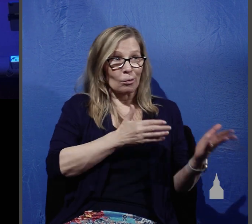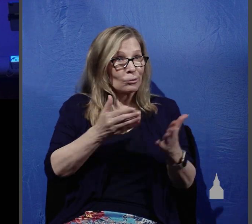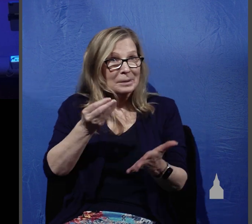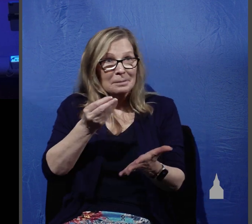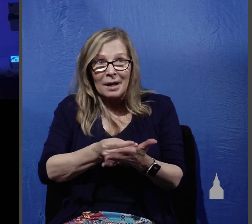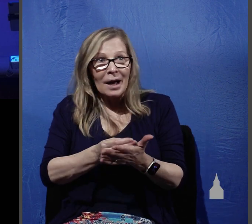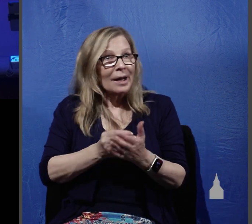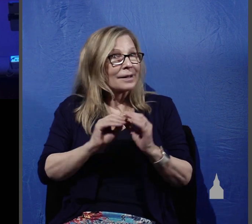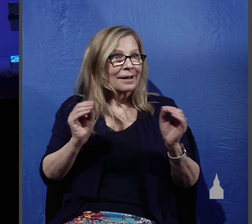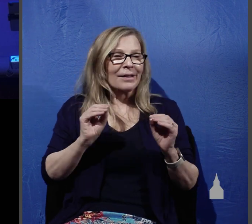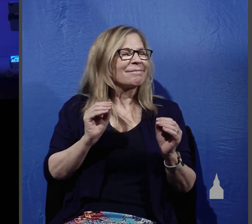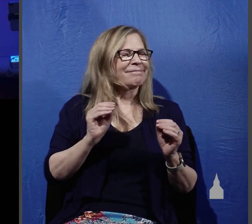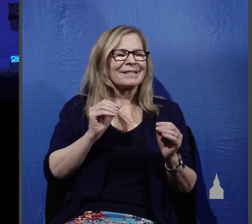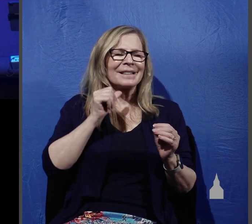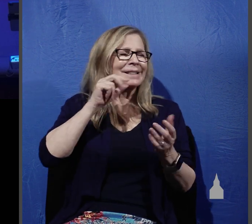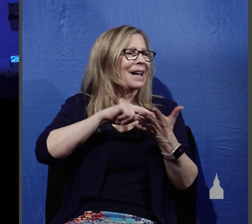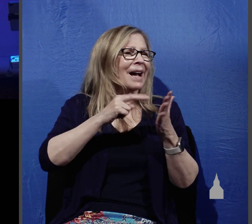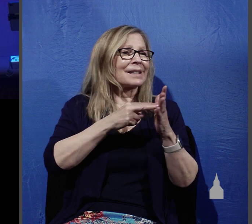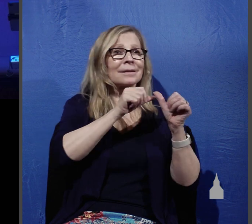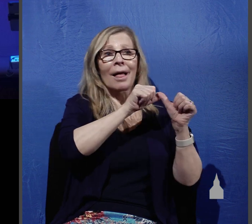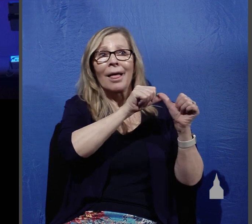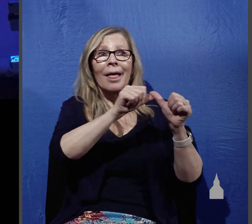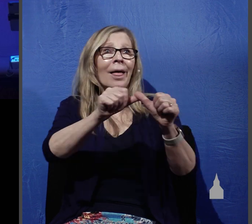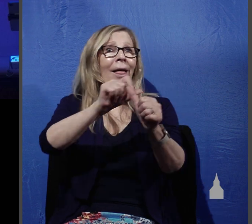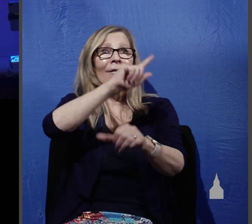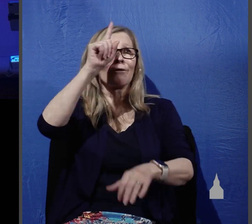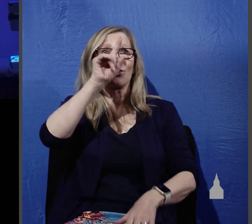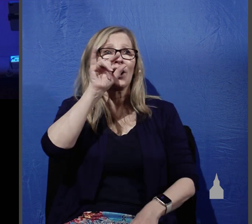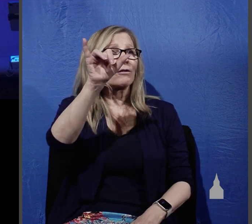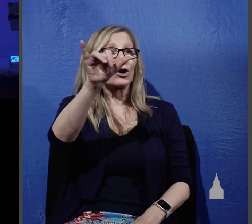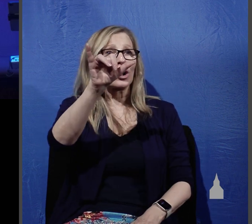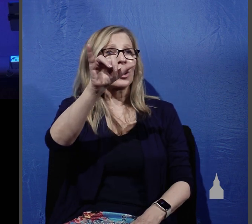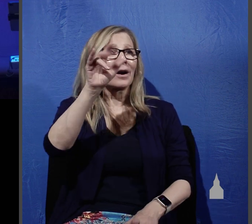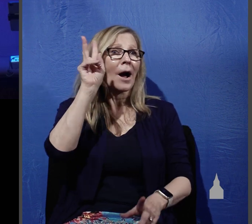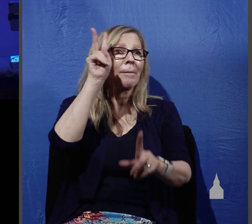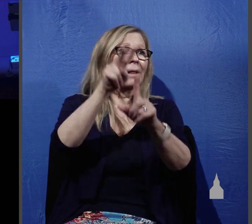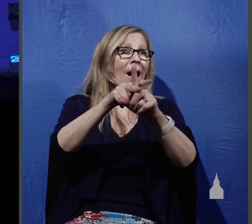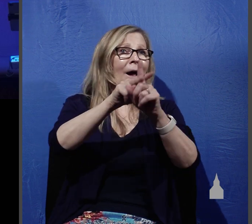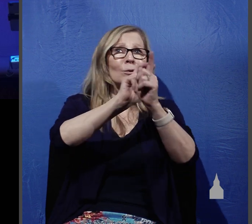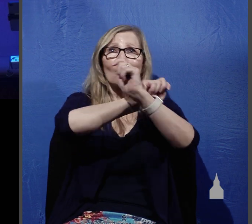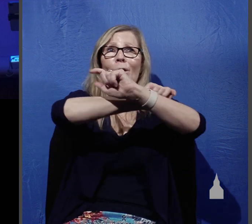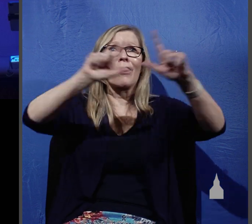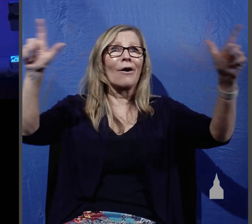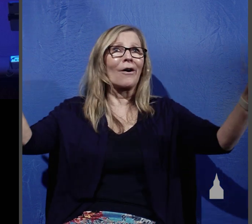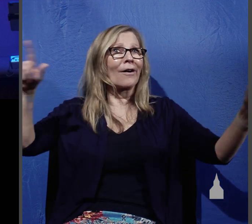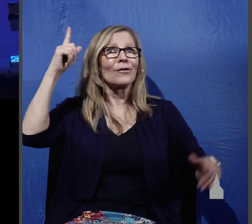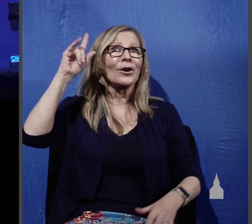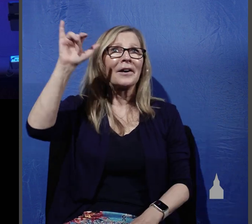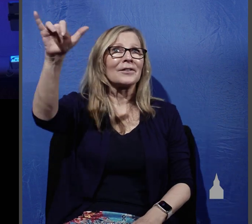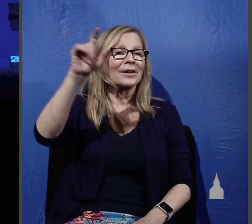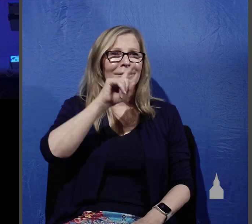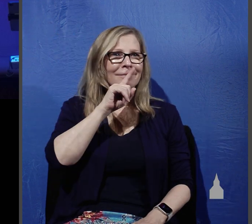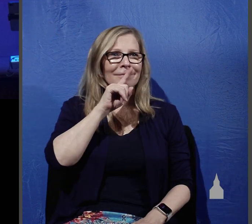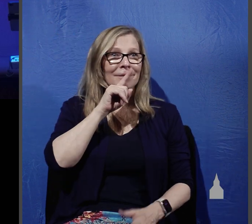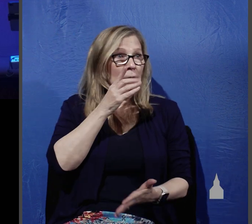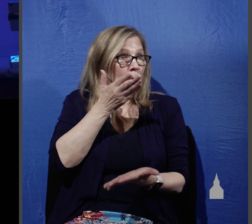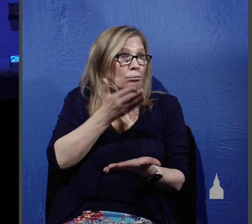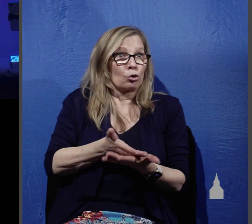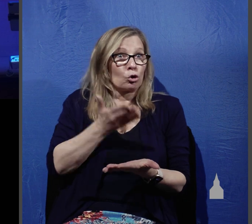supplies was never intended to be a universal command for all time and the proof of this is that with his